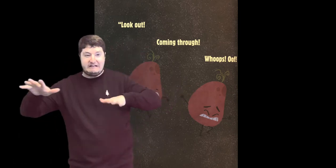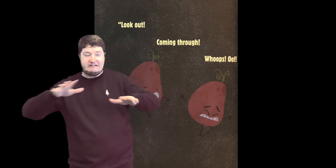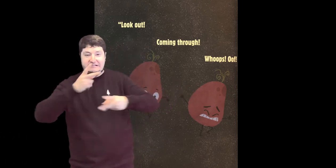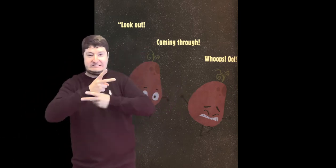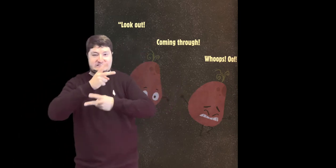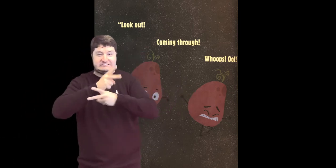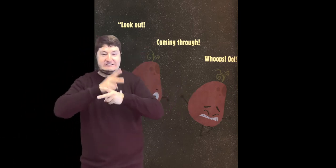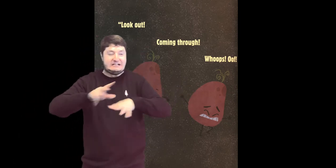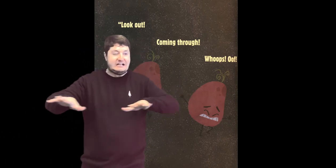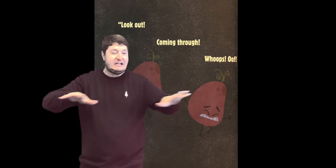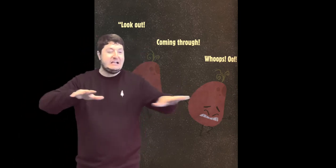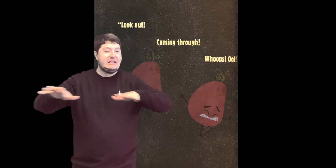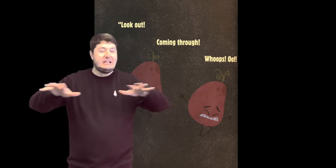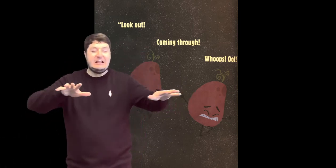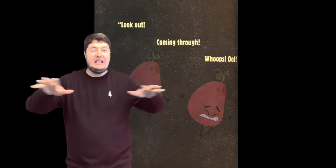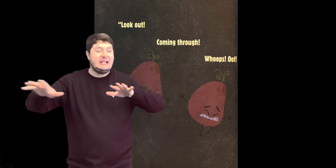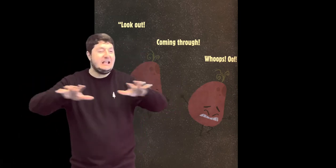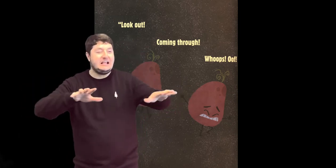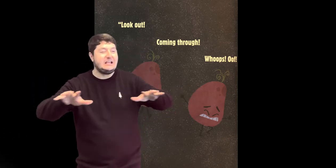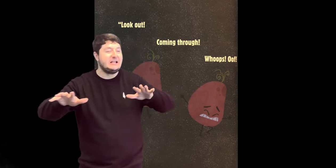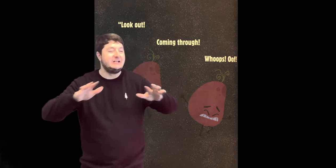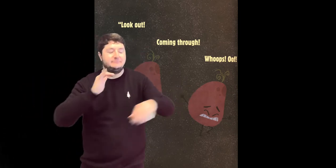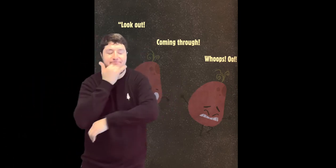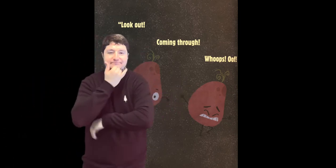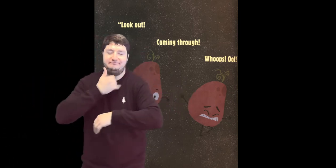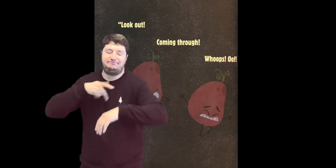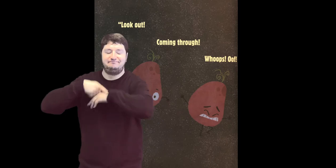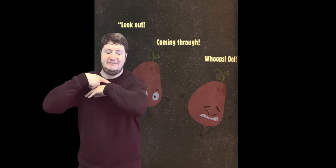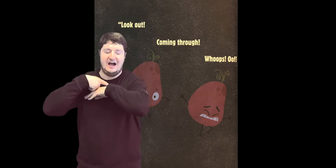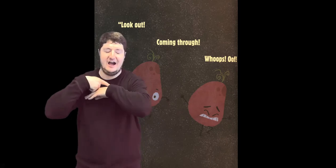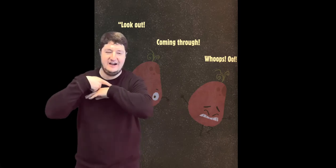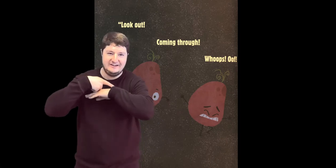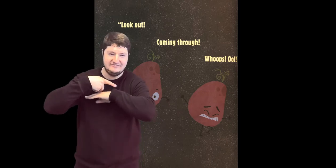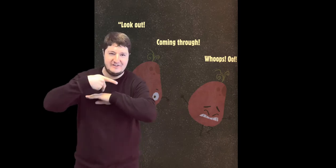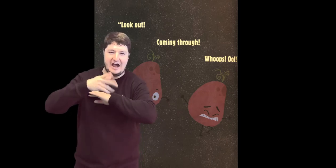Look out Coming through Whoops Oof